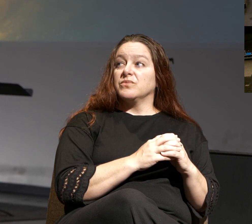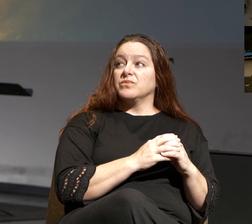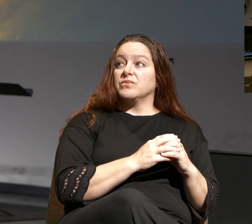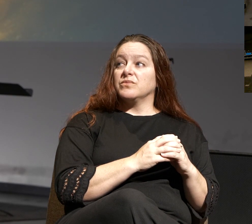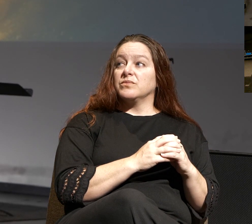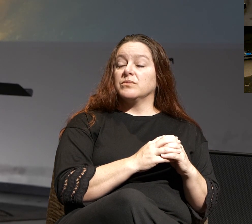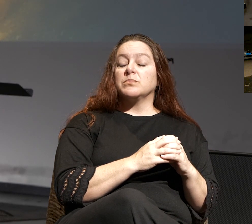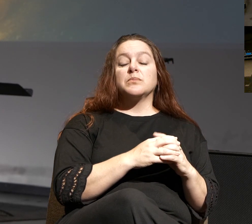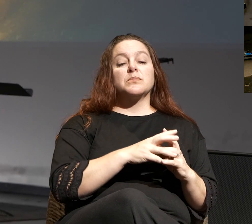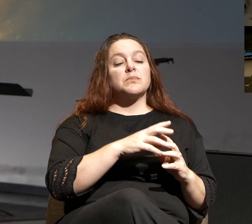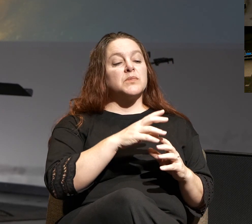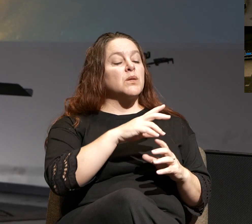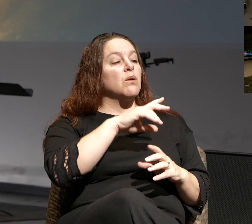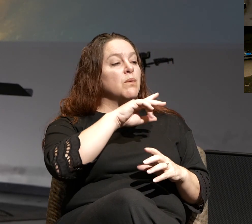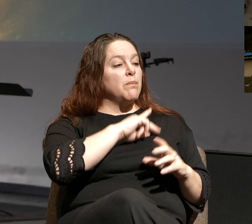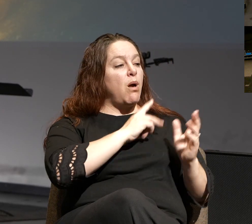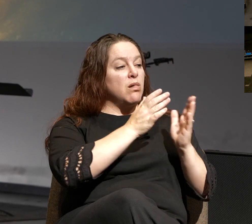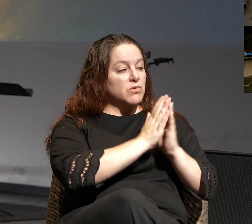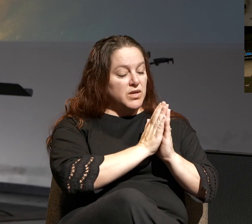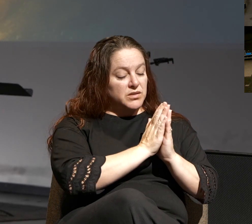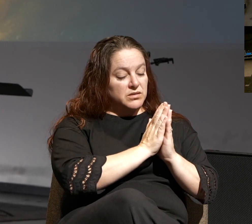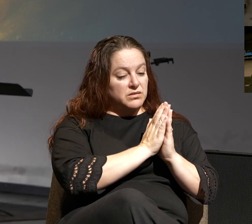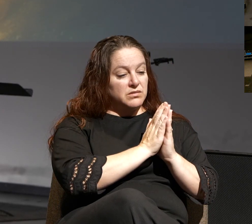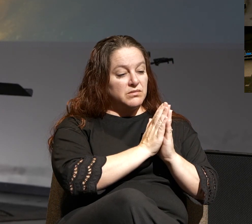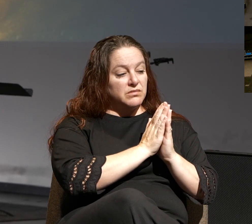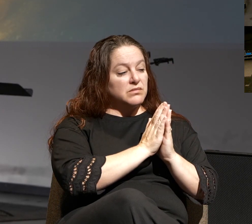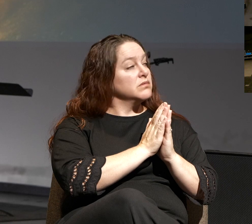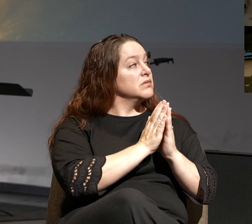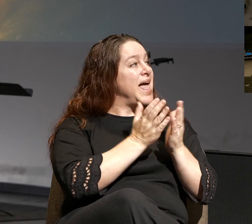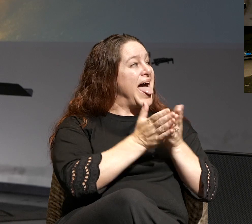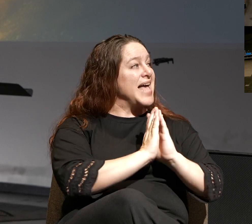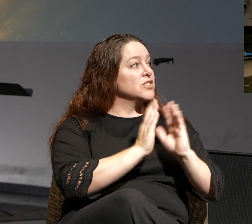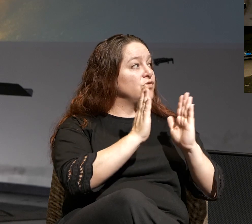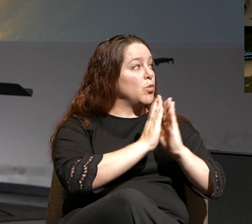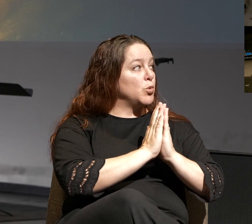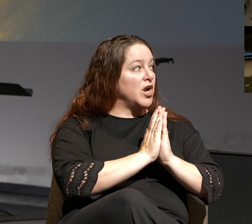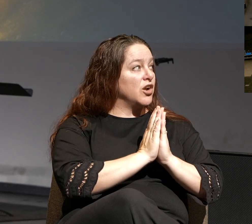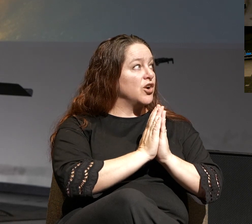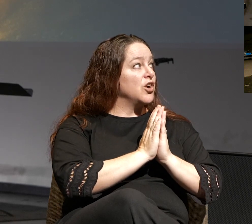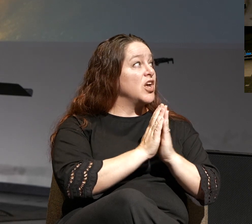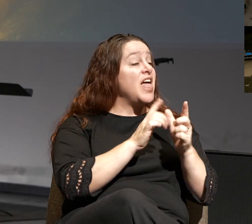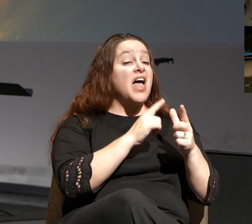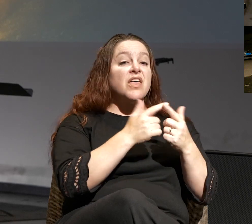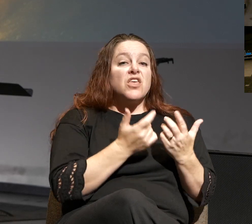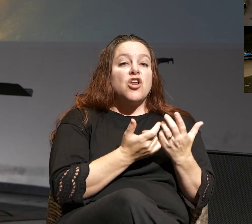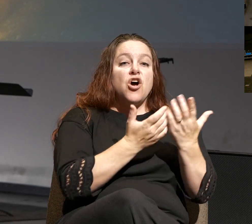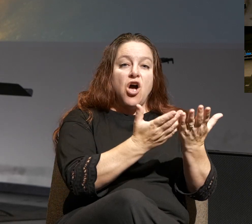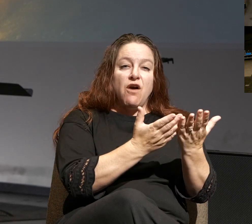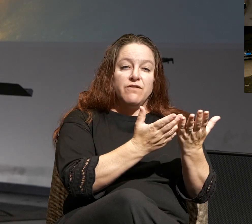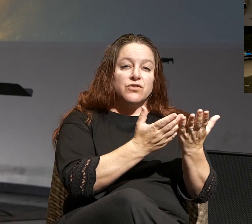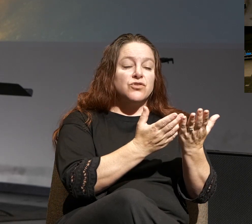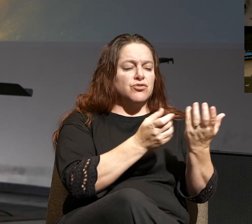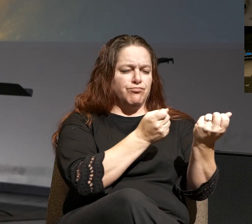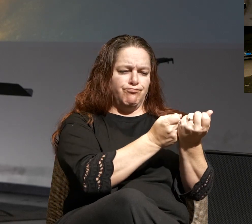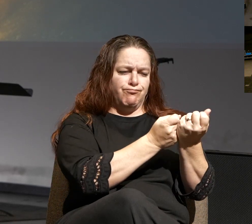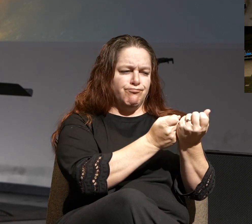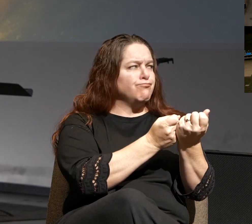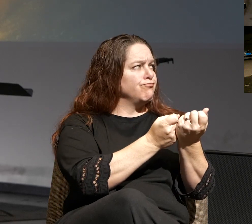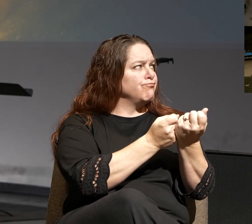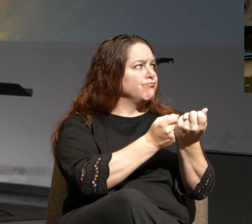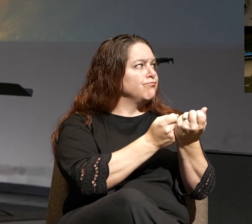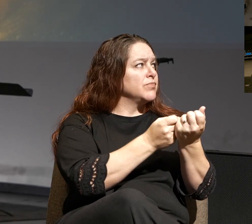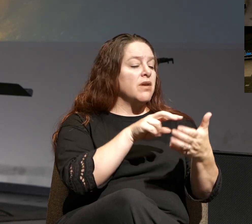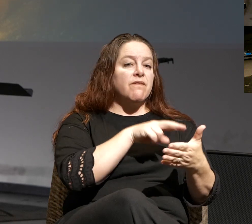After Paul makes his request for prayer, here's your next blank. He offers reassurance in verses